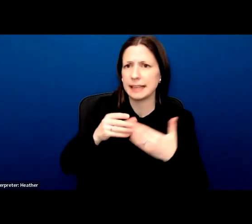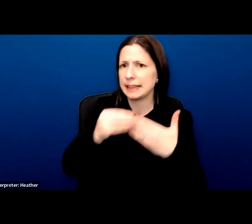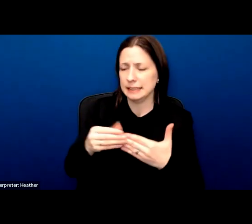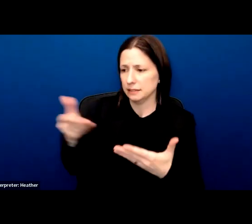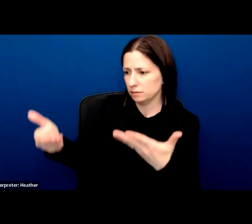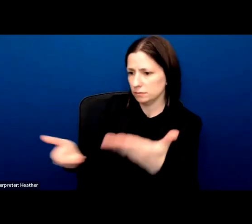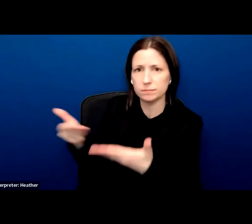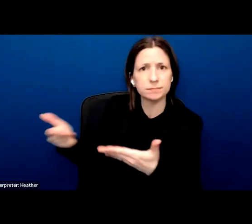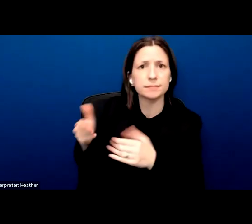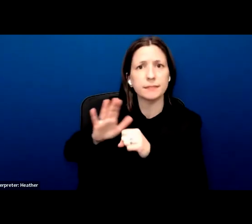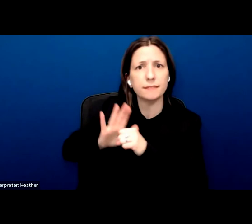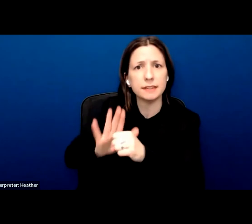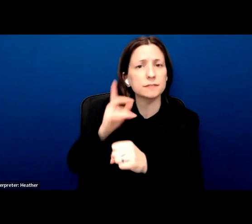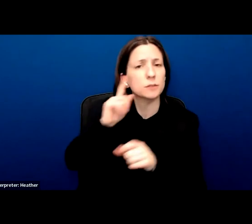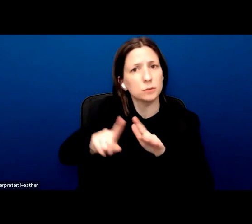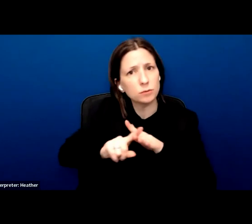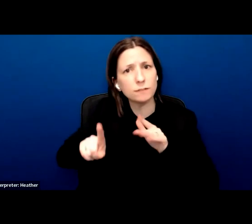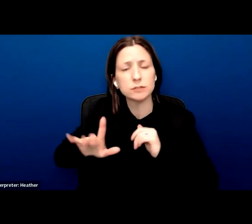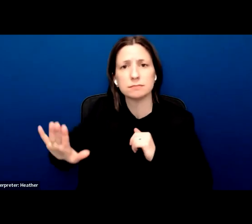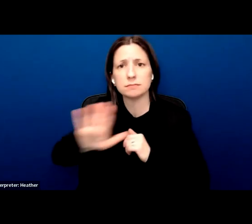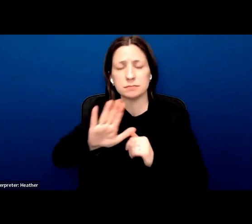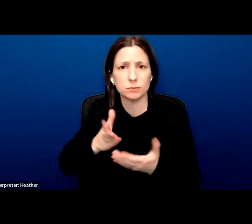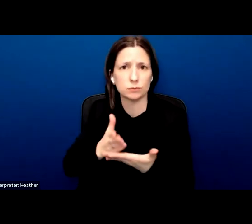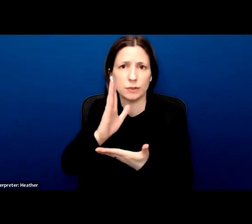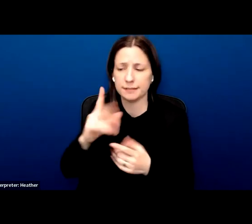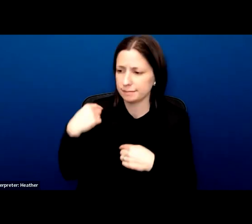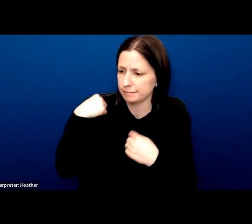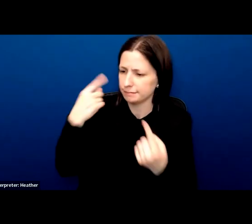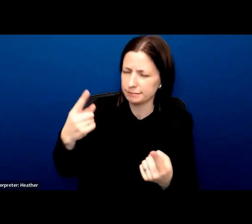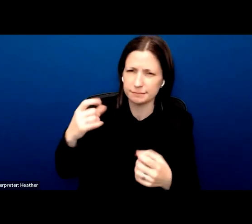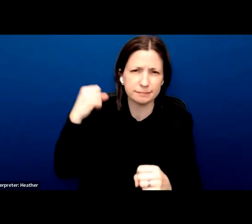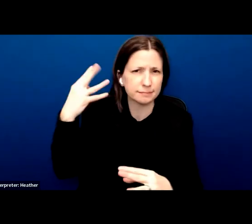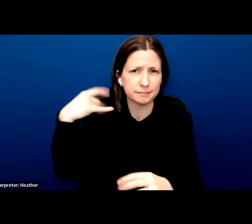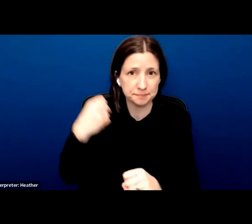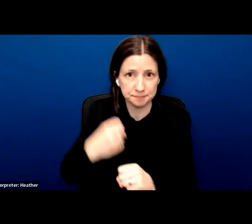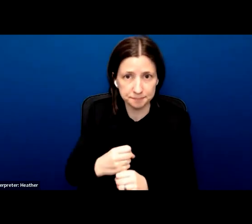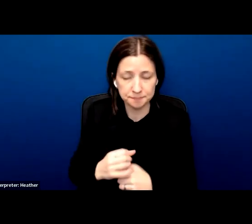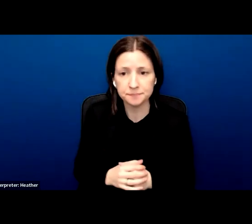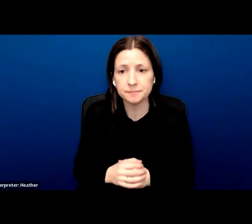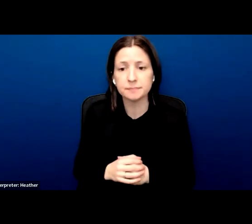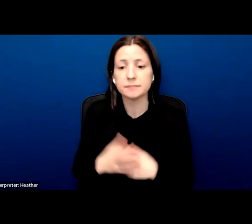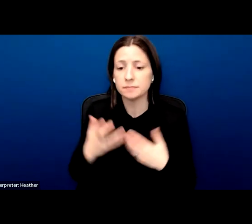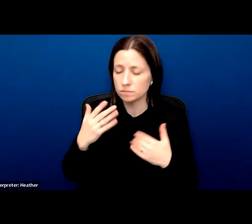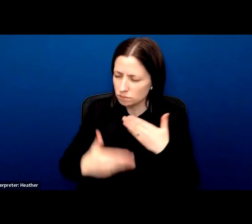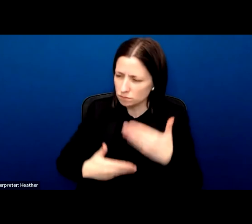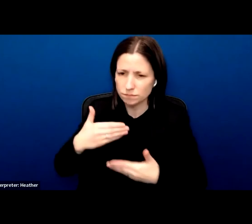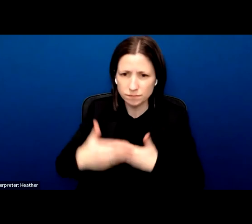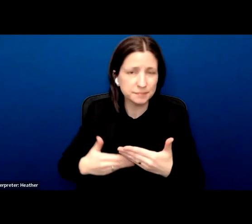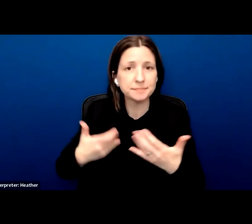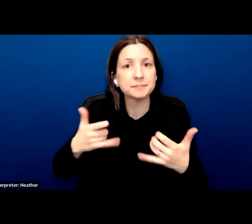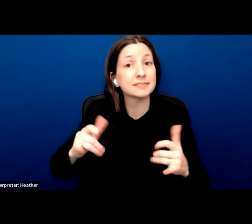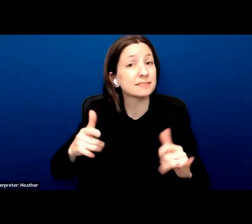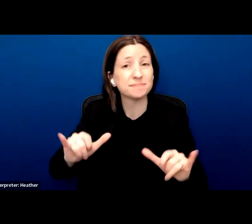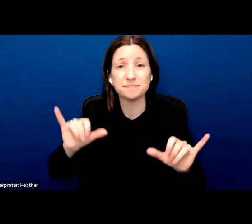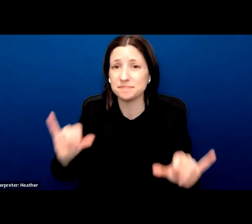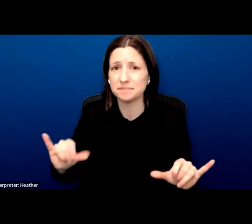across Canada for decades. Despite these efforts, as we've heard tonight, the Canadian government has held tens of thousands